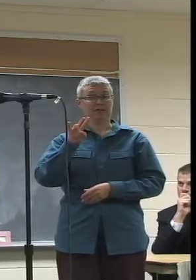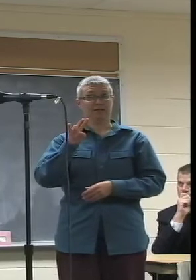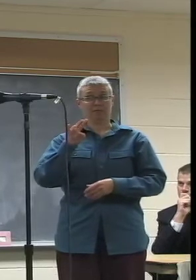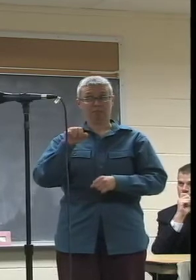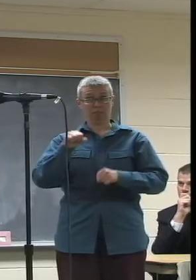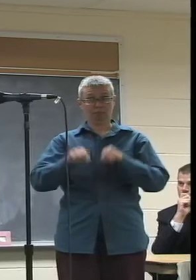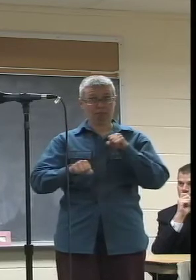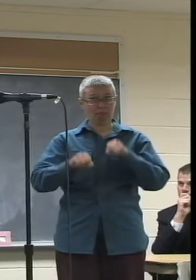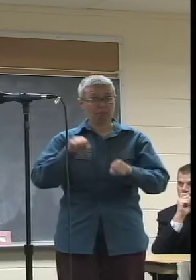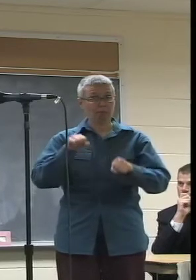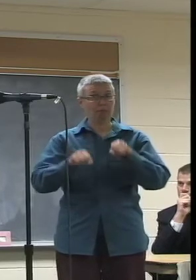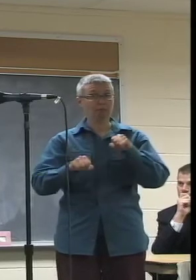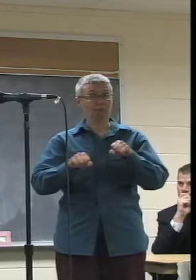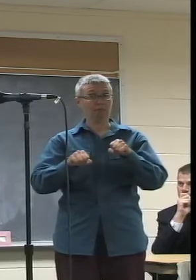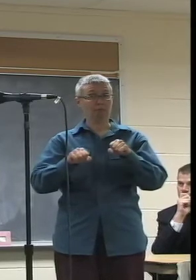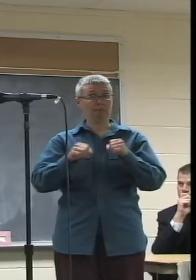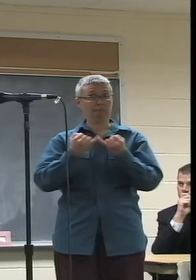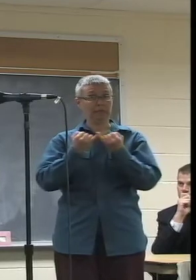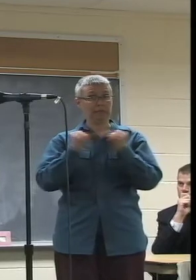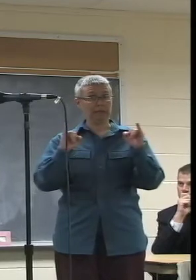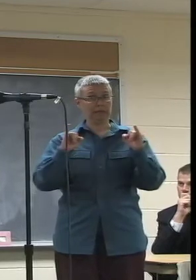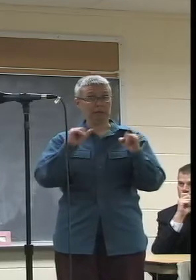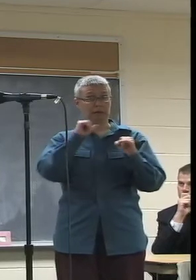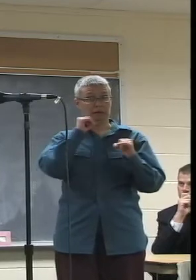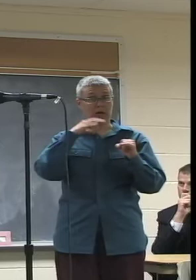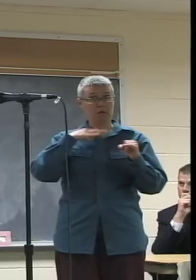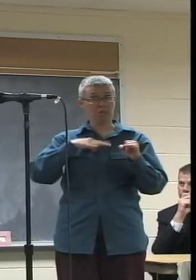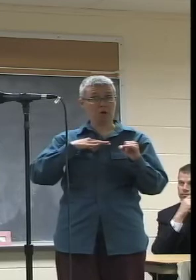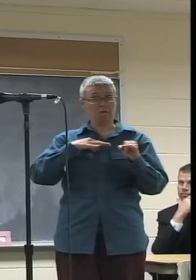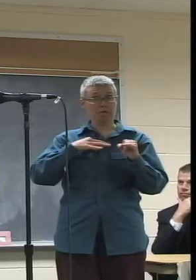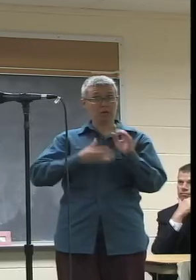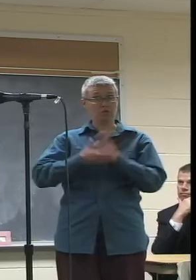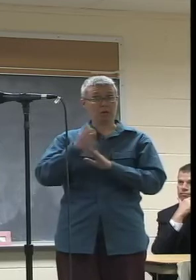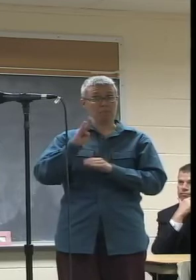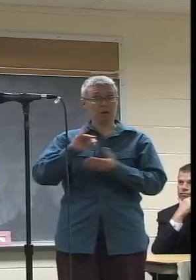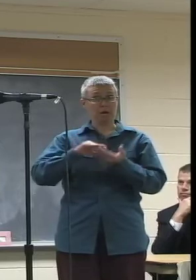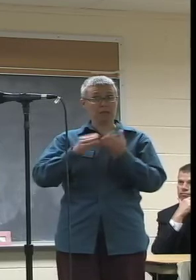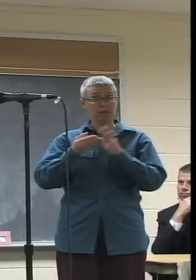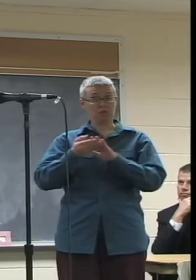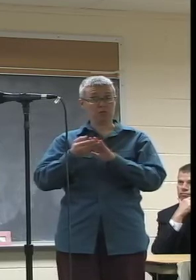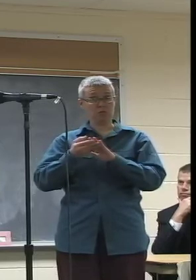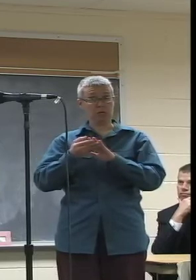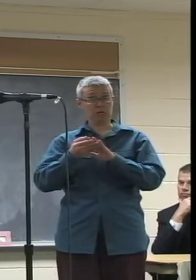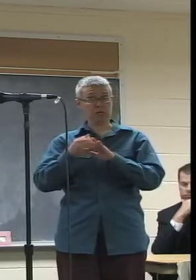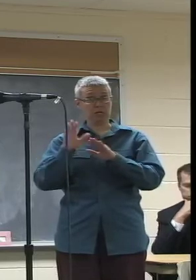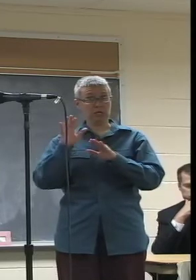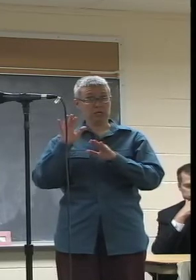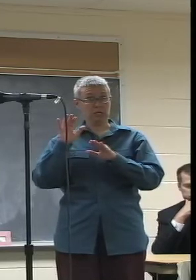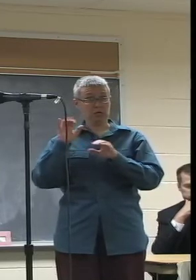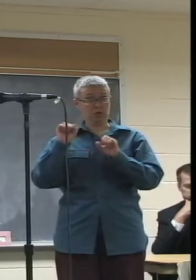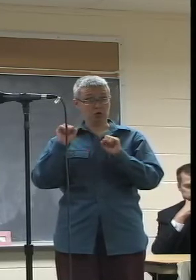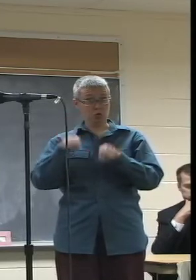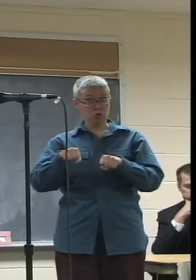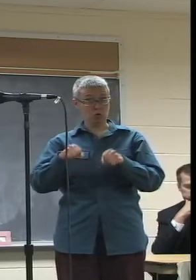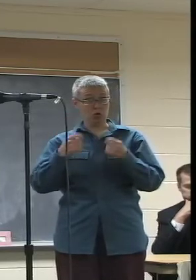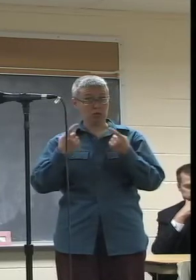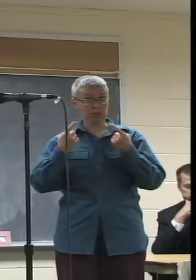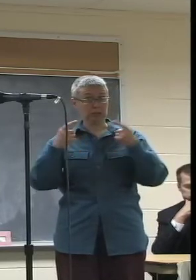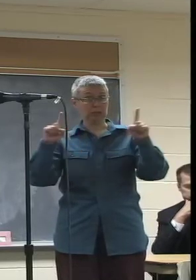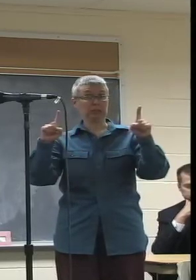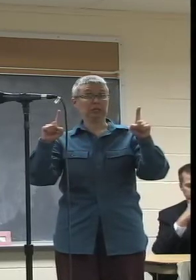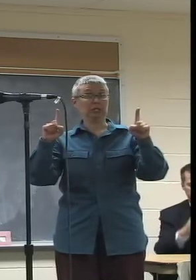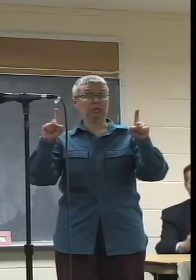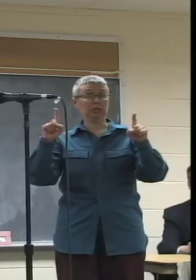an independent nonprofit organization run by the community, what kind of success that organization